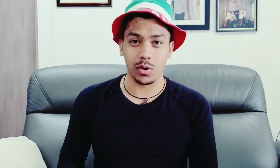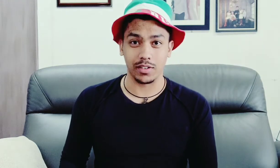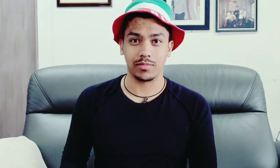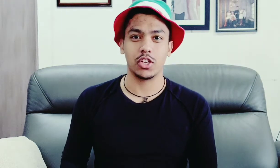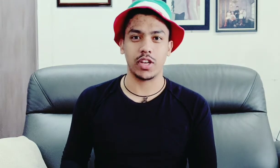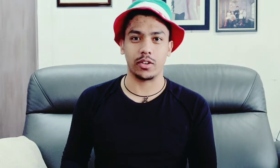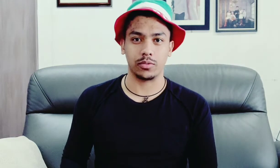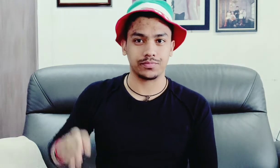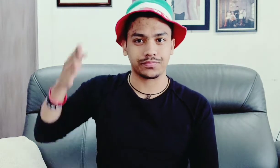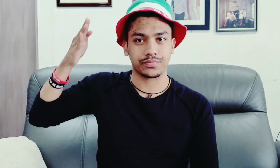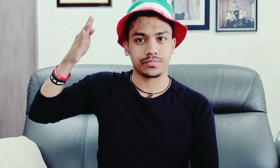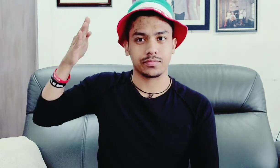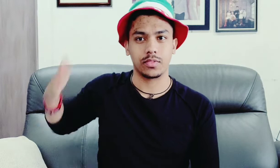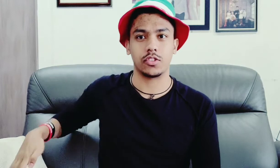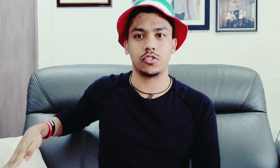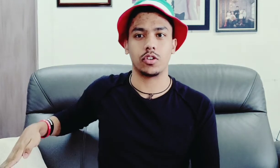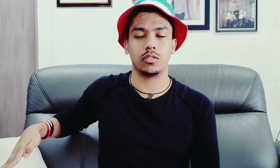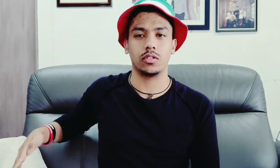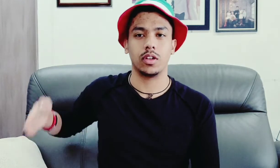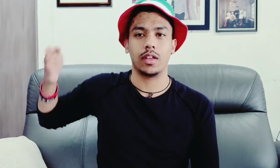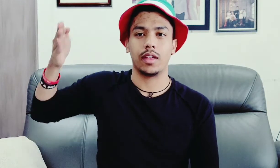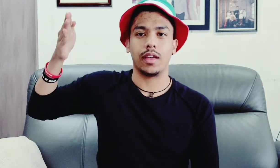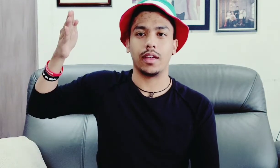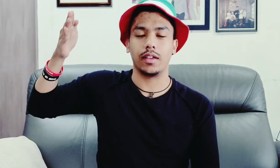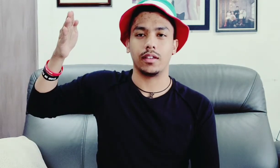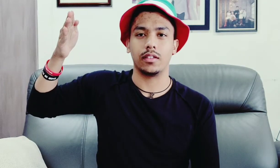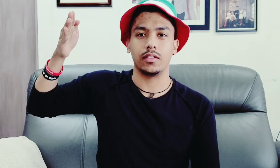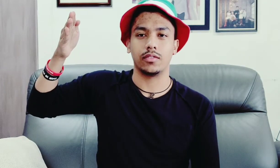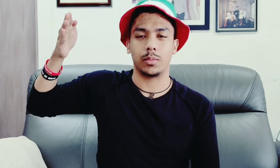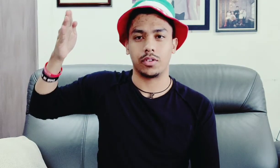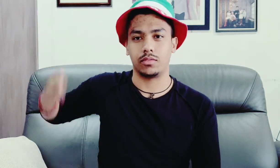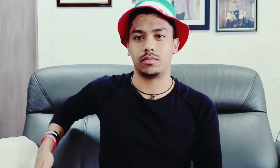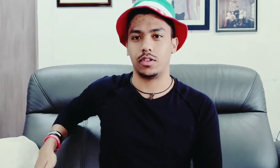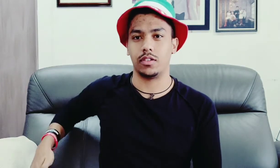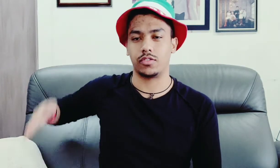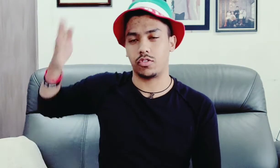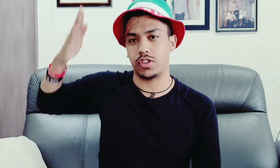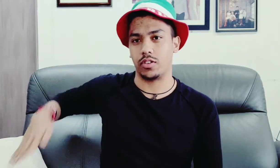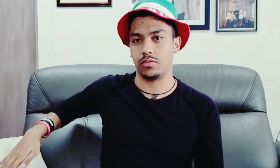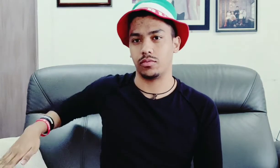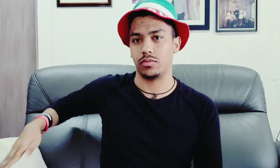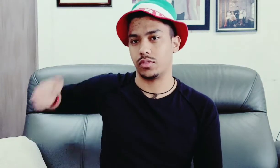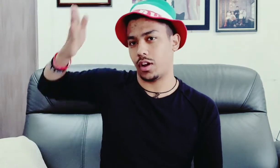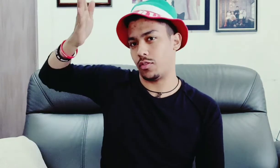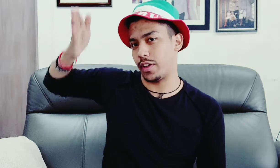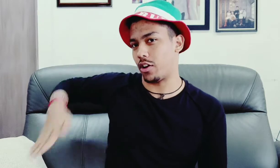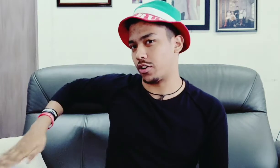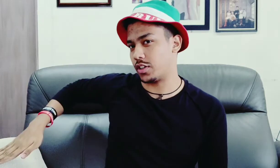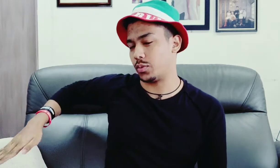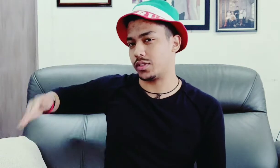one shadow straw a from here to there straw shadow conflict arching towards